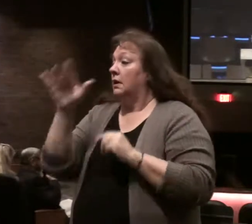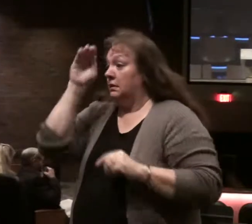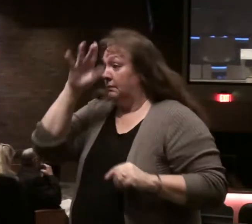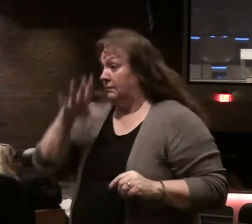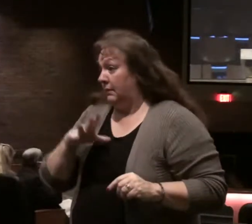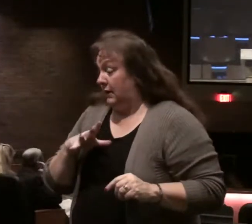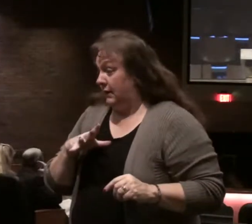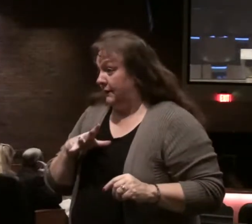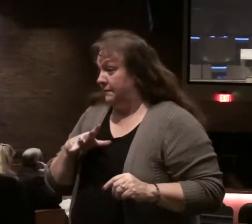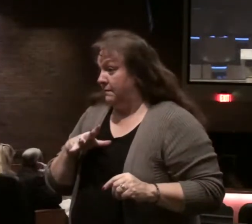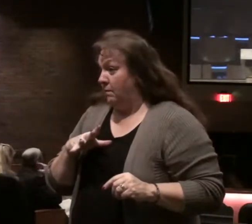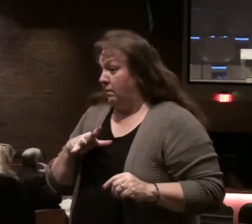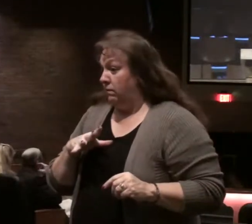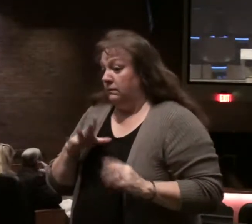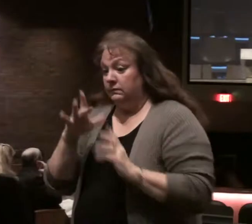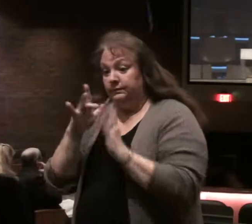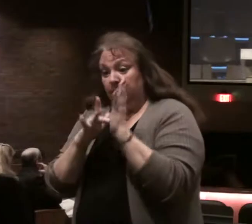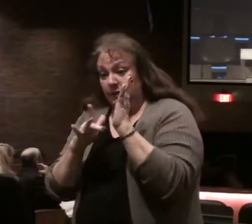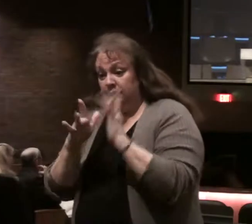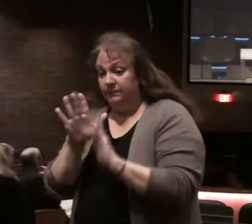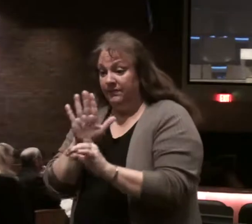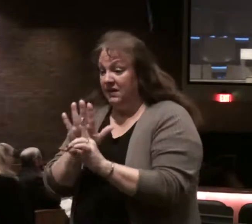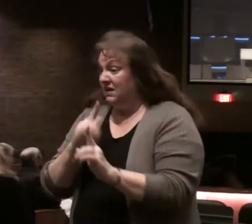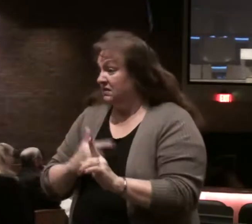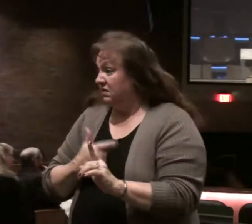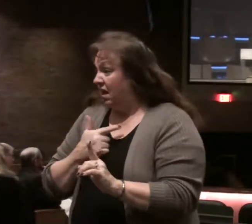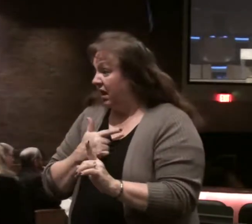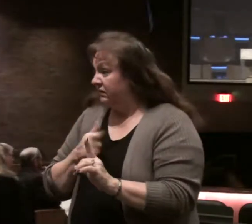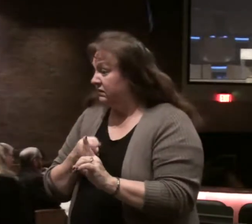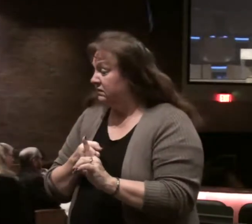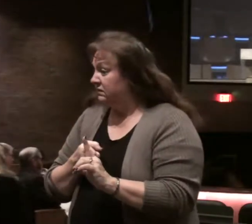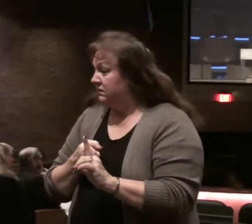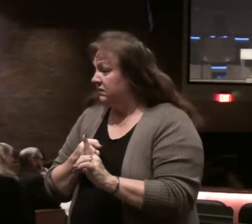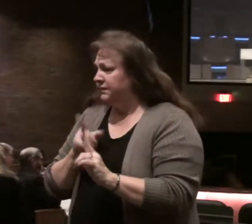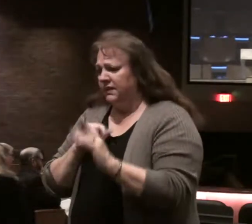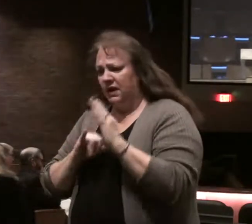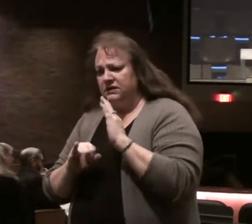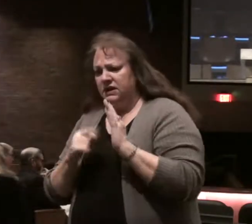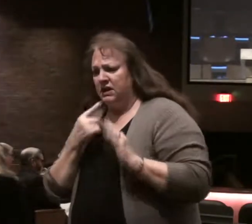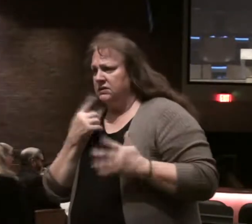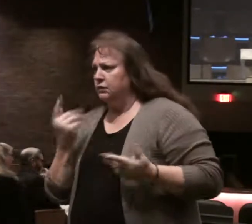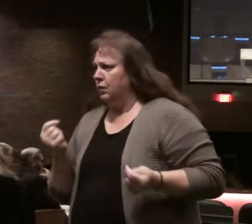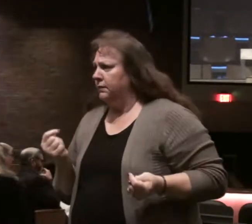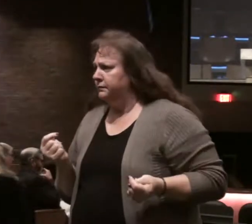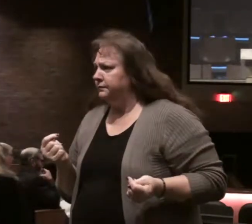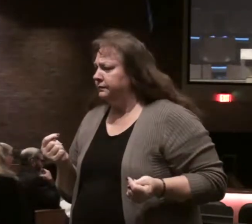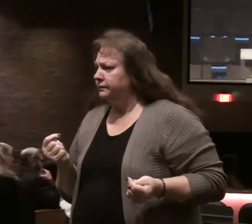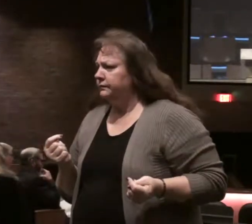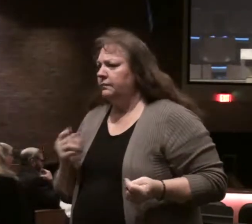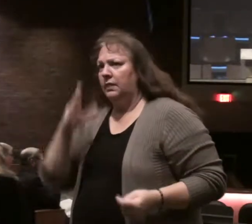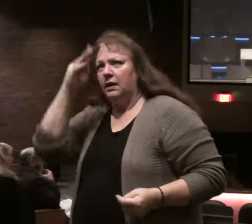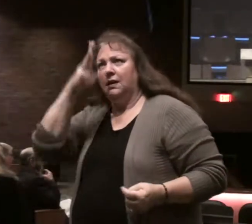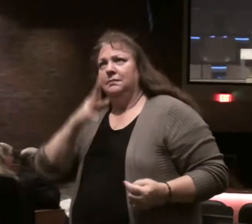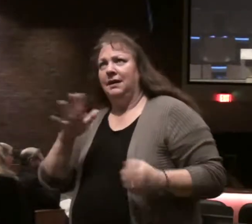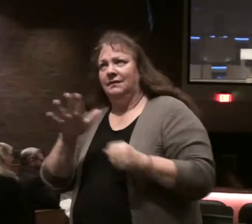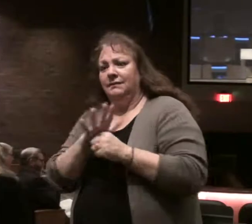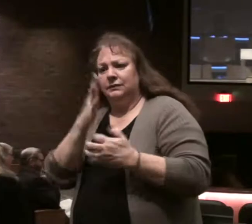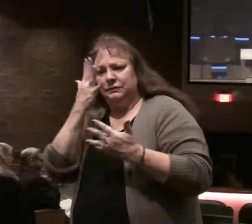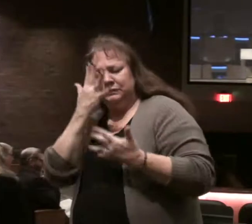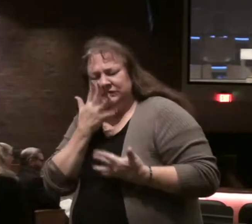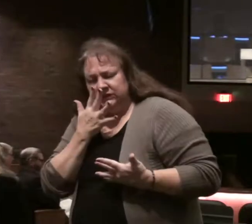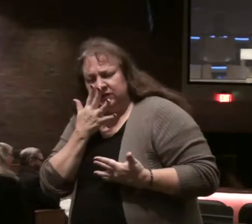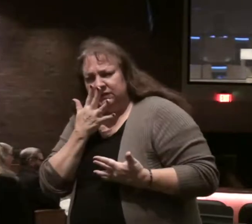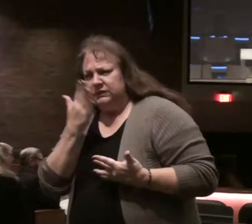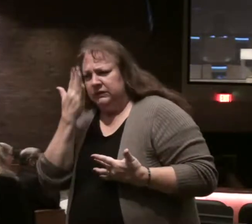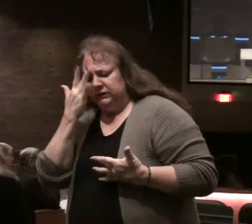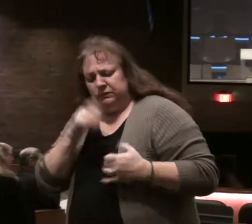God man, our Lord Jesus Christ, his life, what's Isaiah say about him? A man of sorrows and